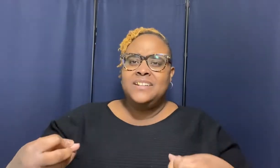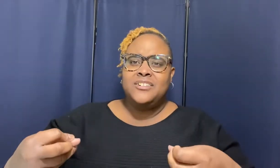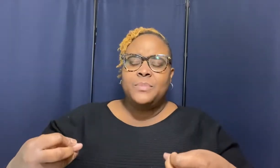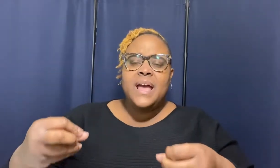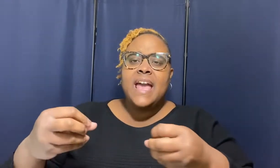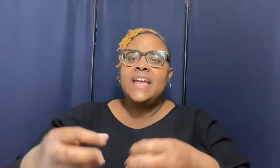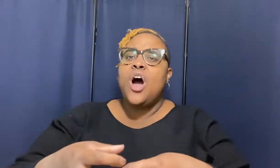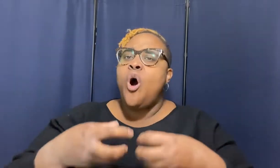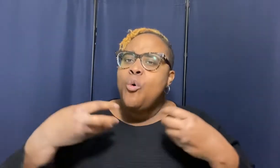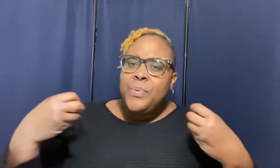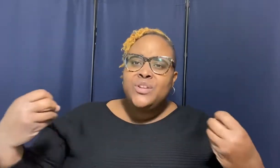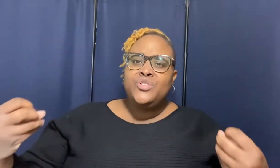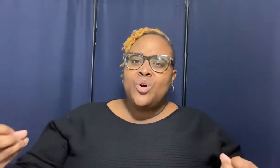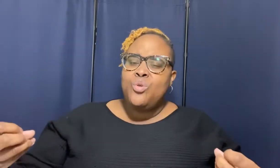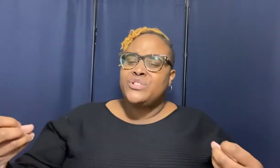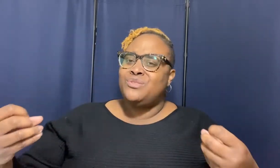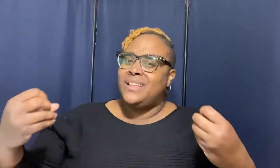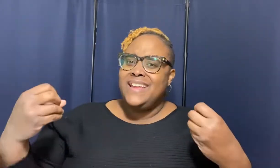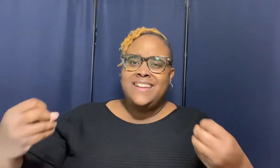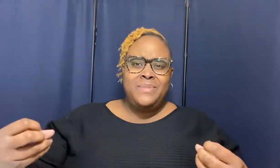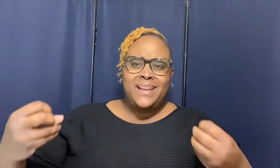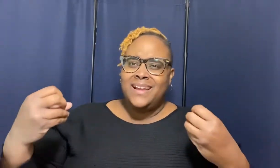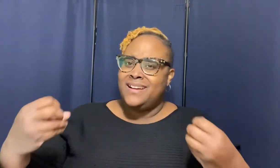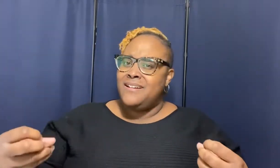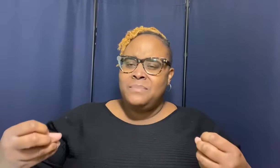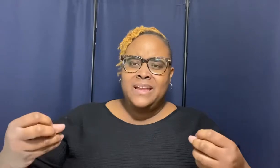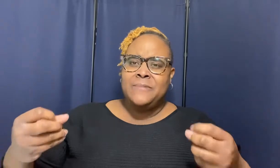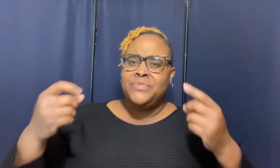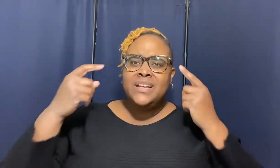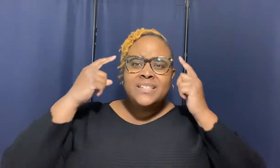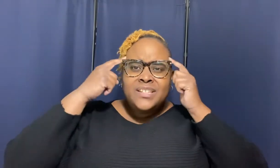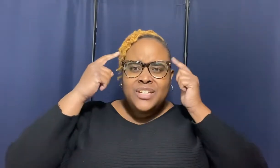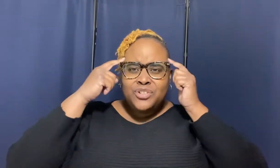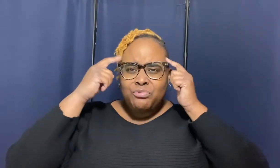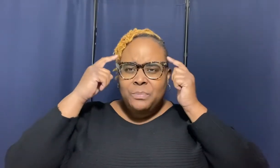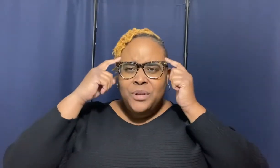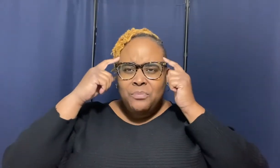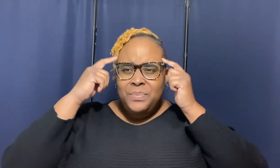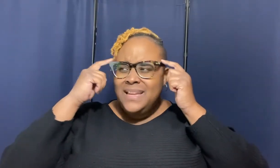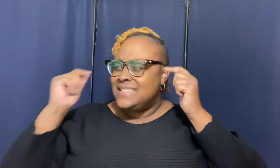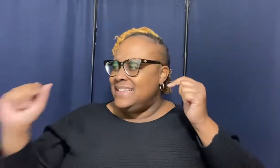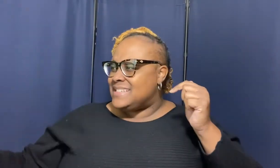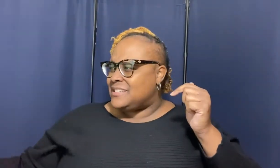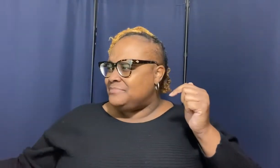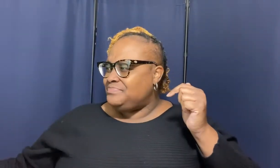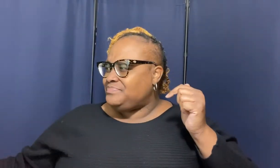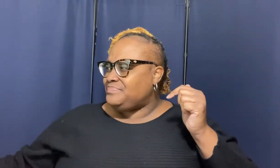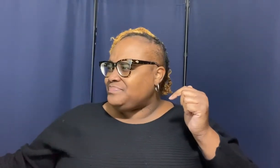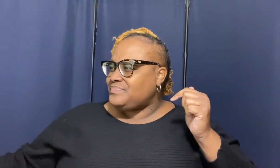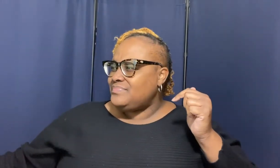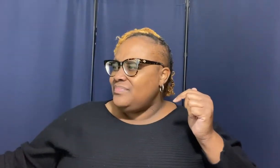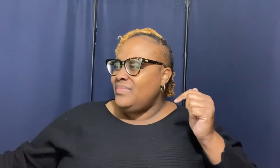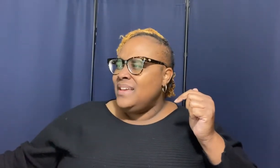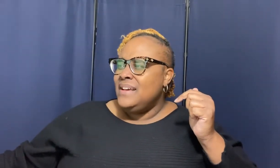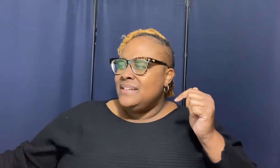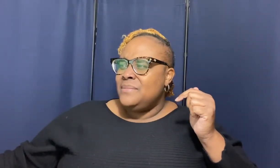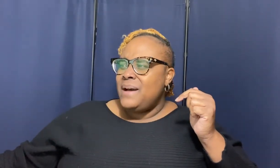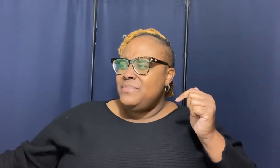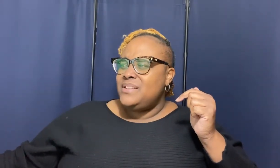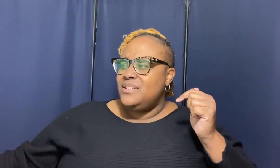up and open doors so the enemy can come in to disrupt your peace listen the bible tells us